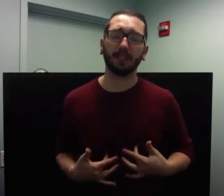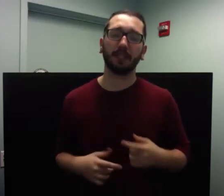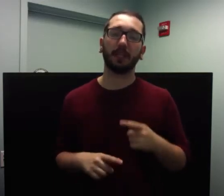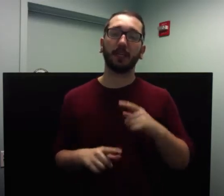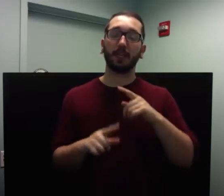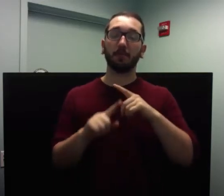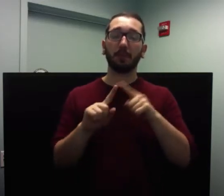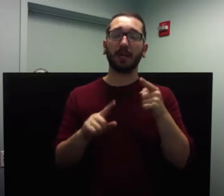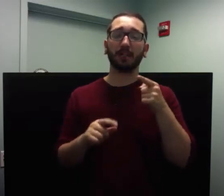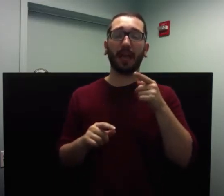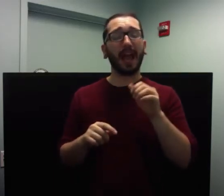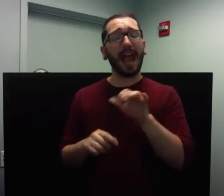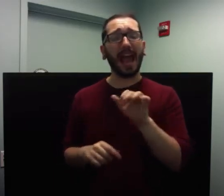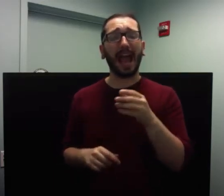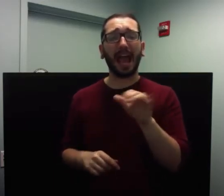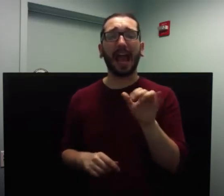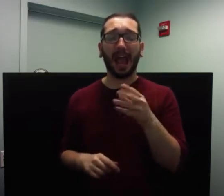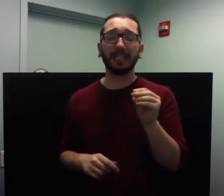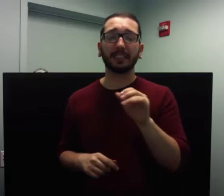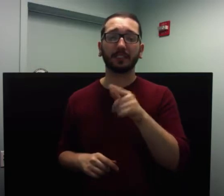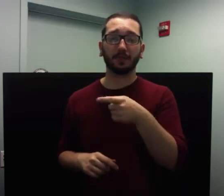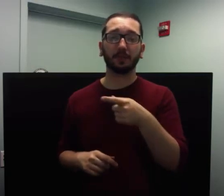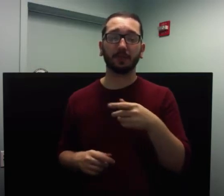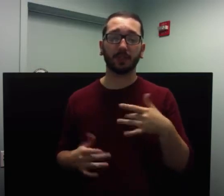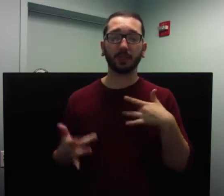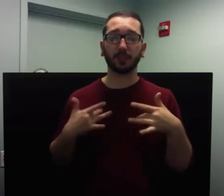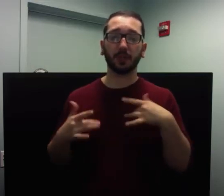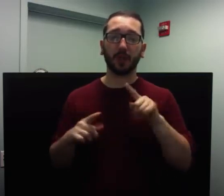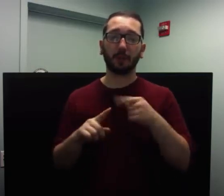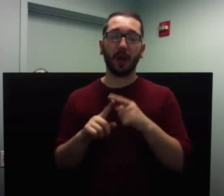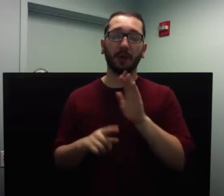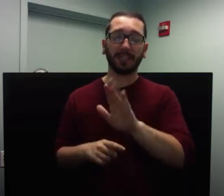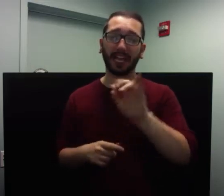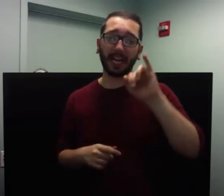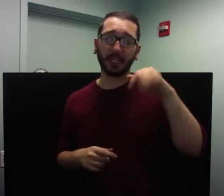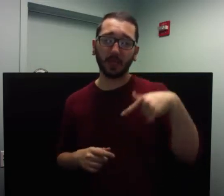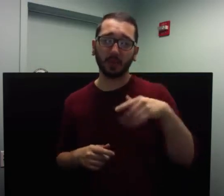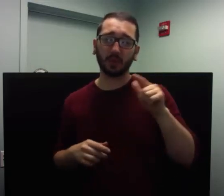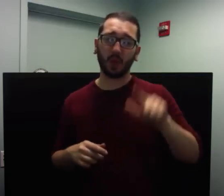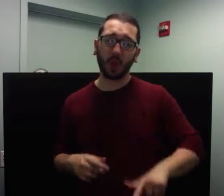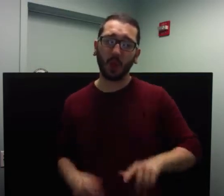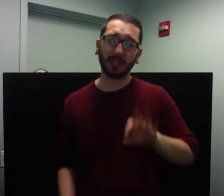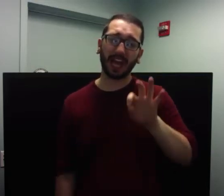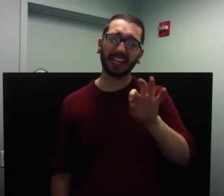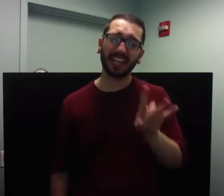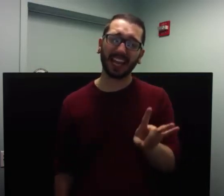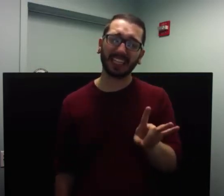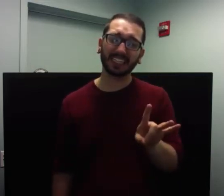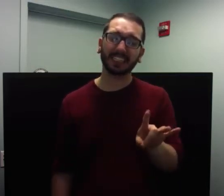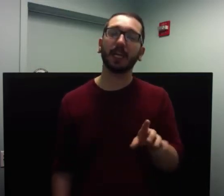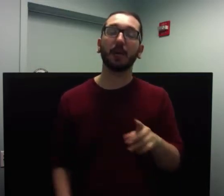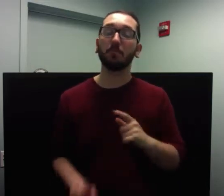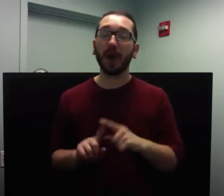ability to succeed in college with an IQ as low as 98. But he did go to college.